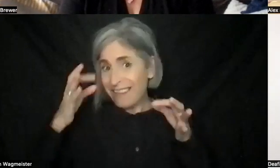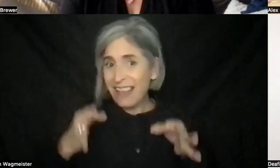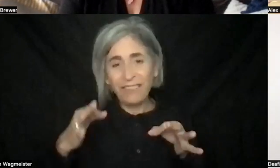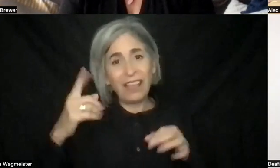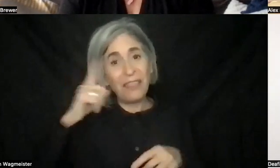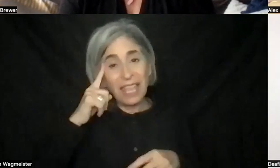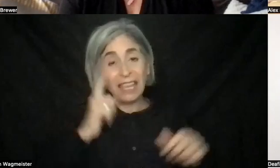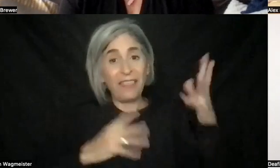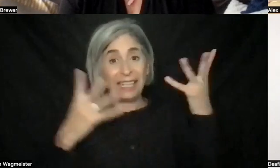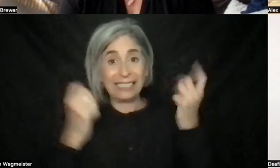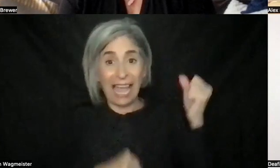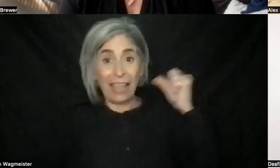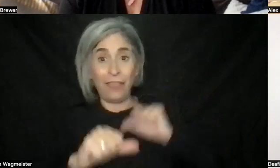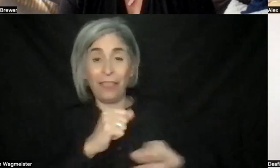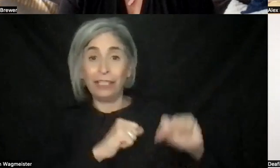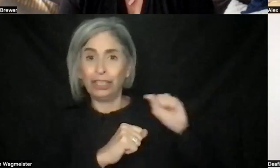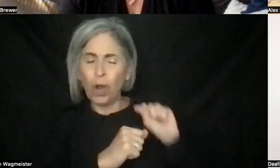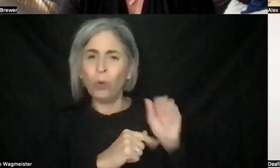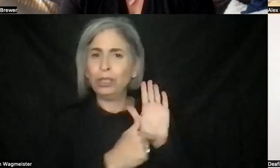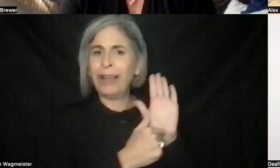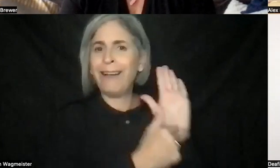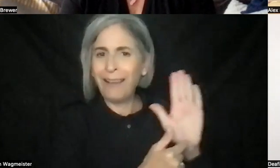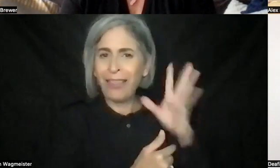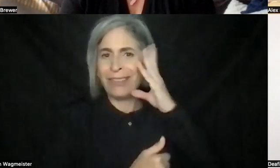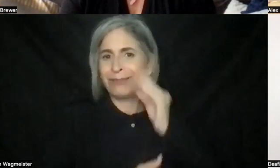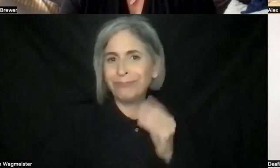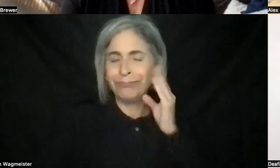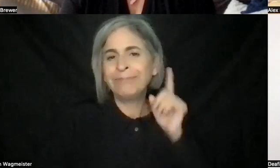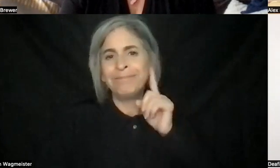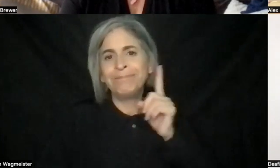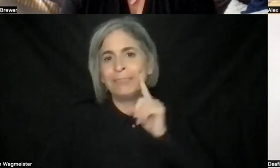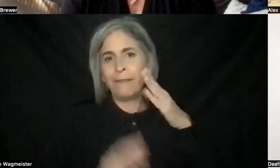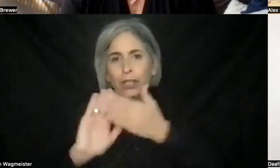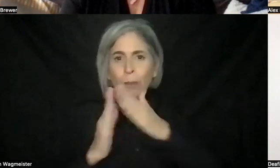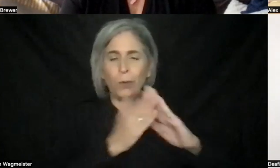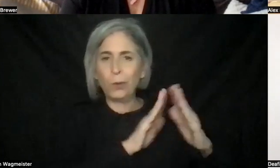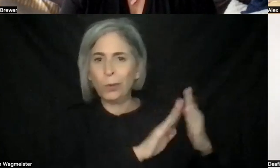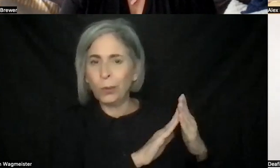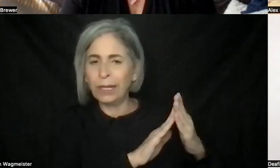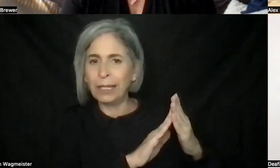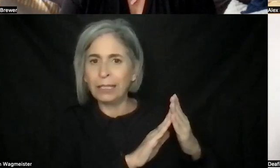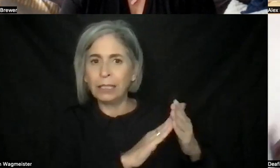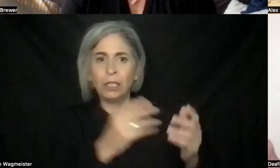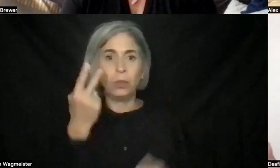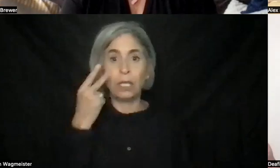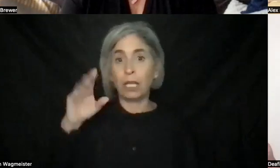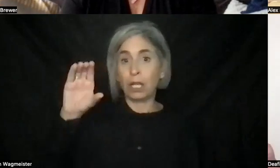highlights the experiences of the deaf community. We see things like CODA just won an Oscar